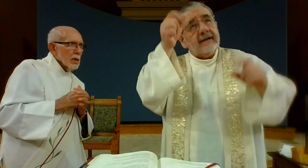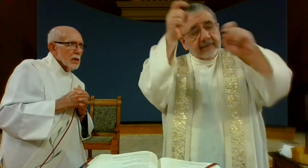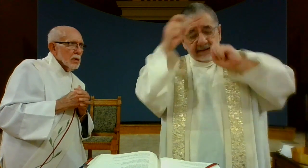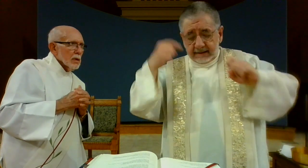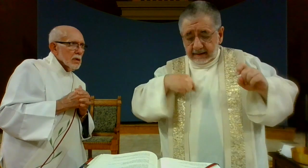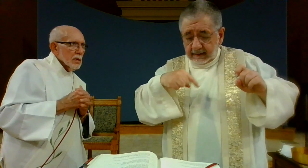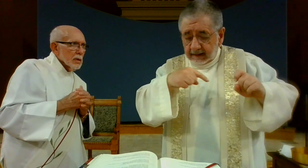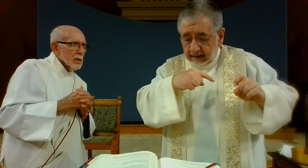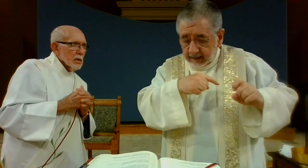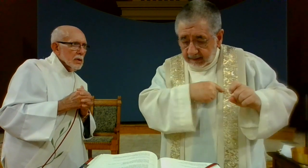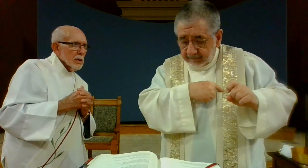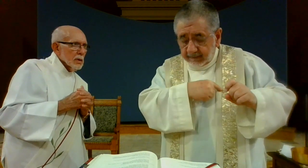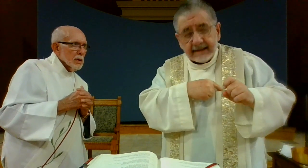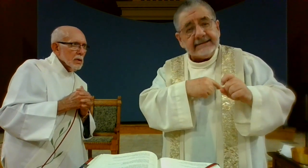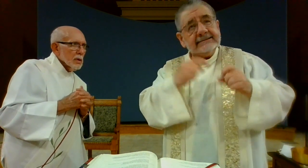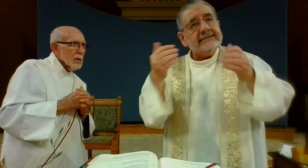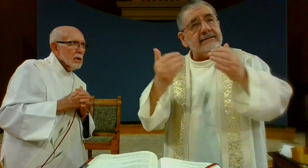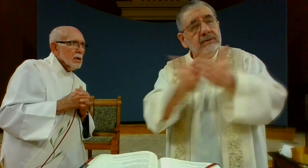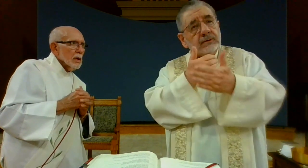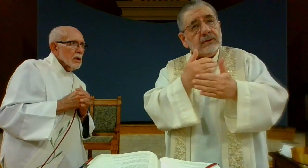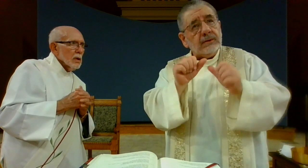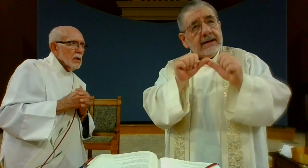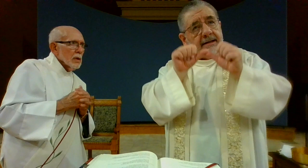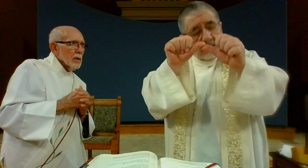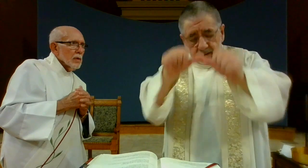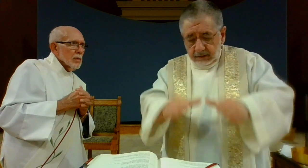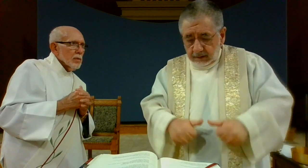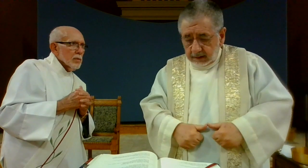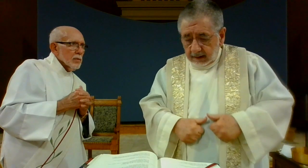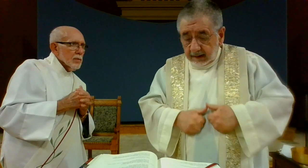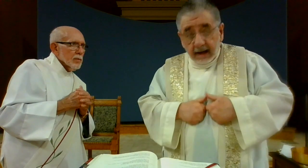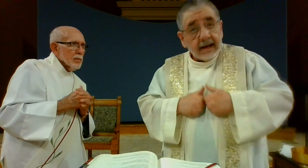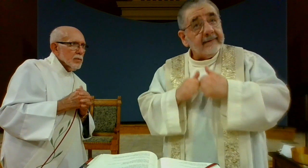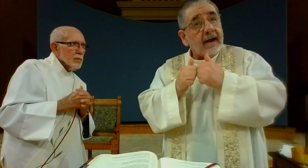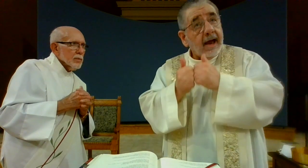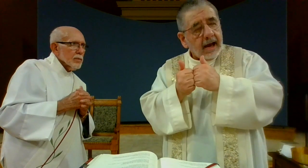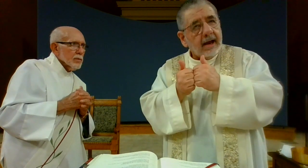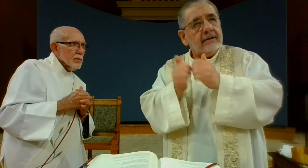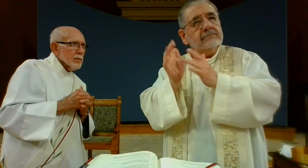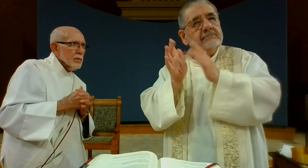Who restored us to eternal life And the resurrection of Christ